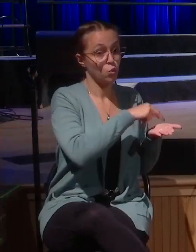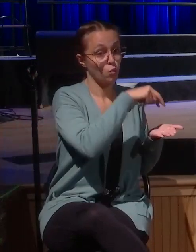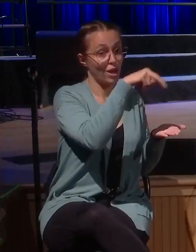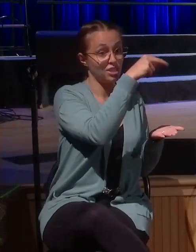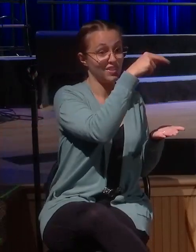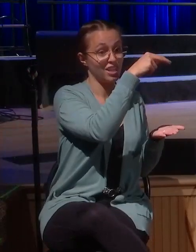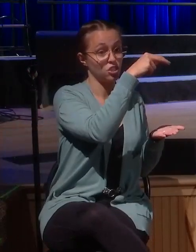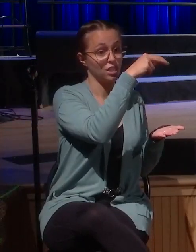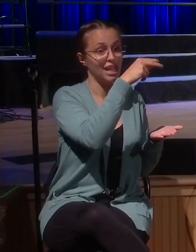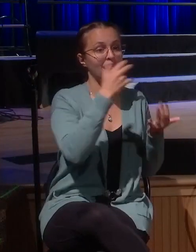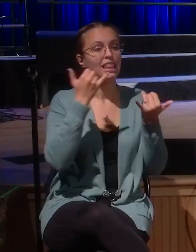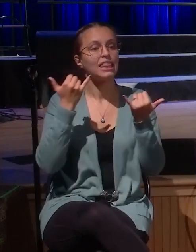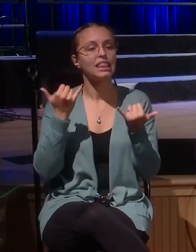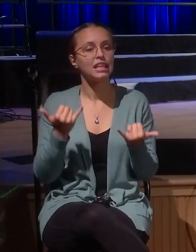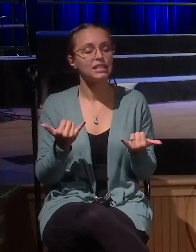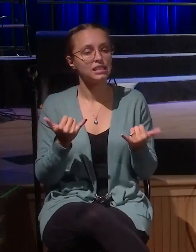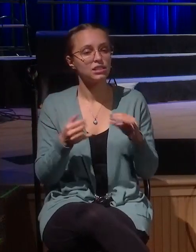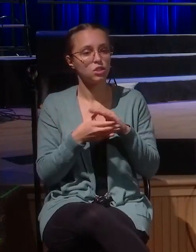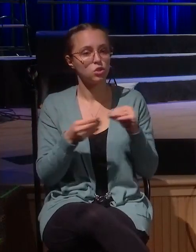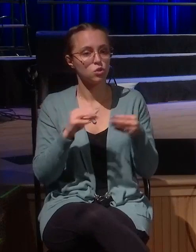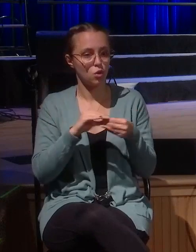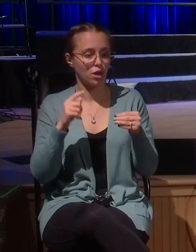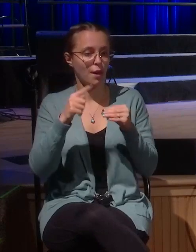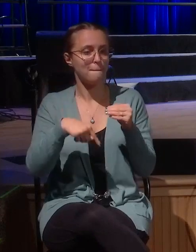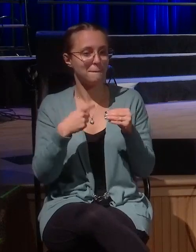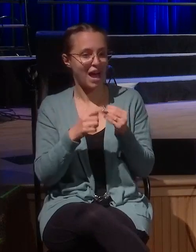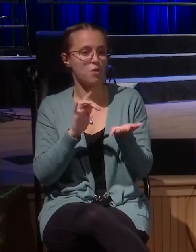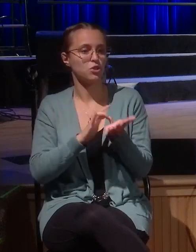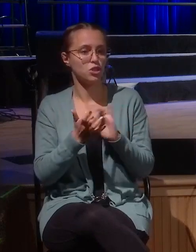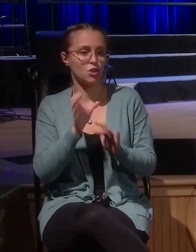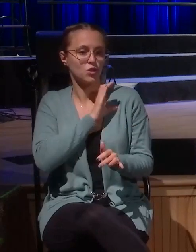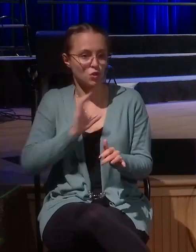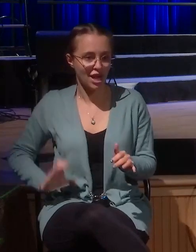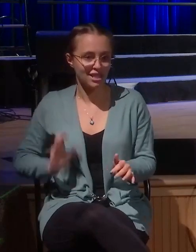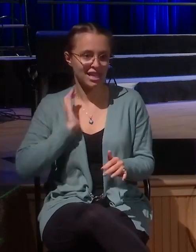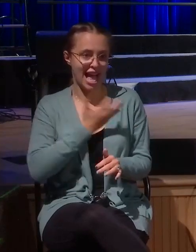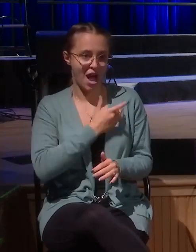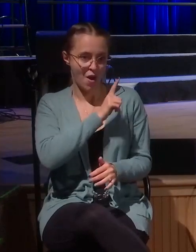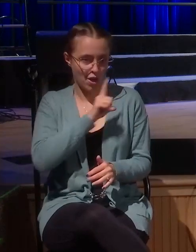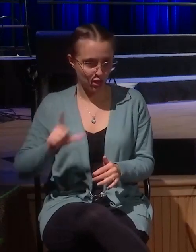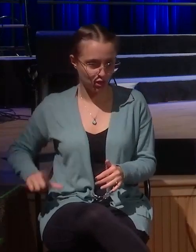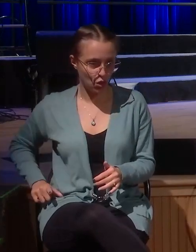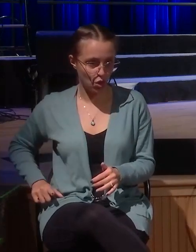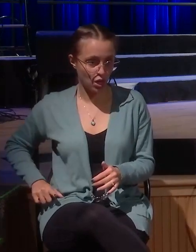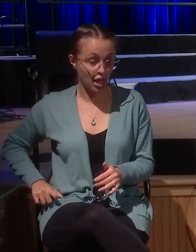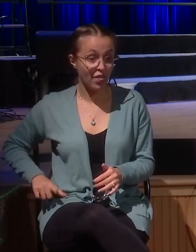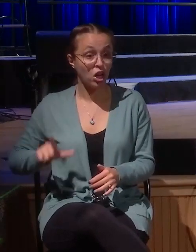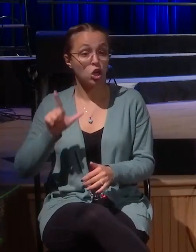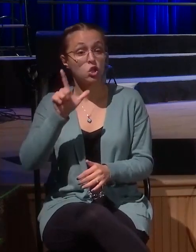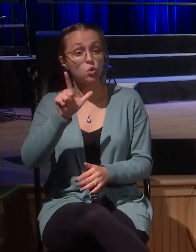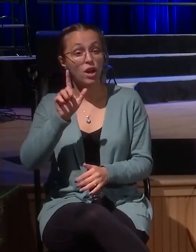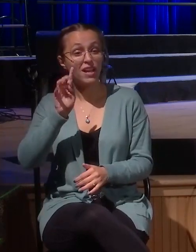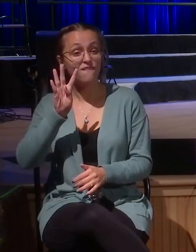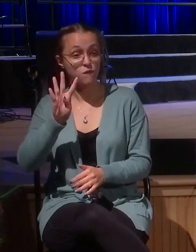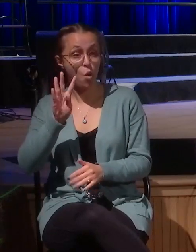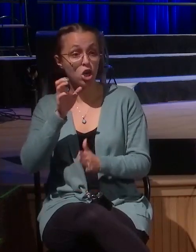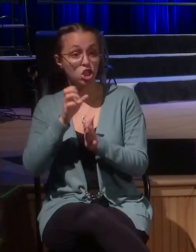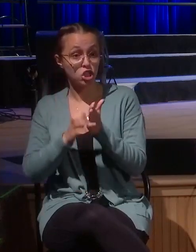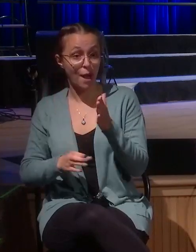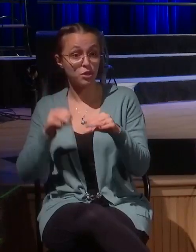through Jesus Christ, our Lord. So we're in chapter 19. There's 24 chapters in the book, which means we're nearing the end, the